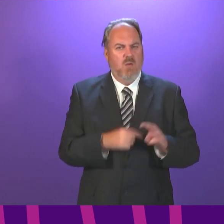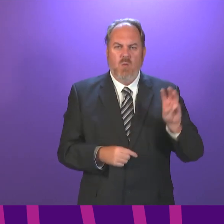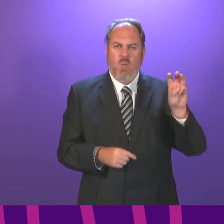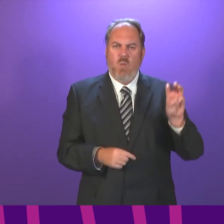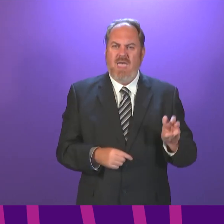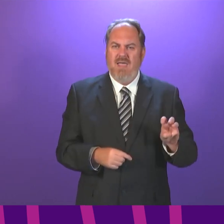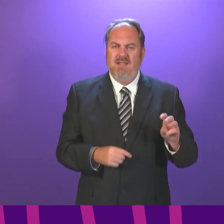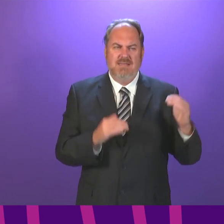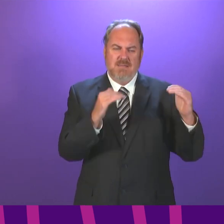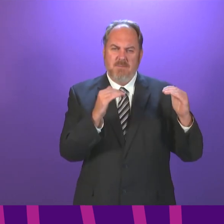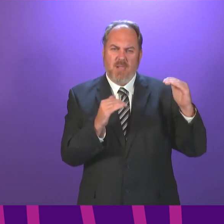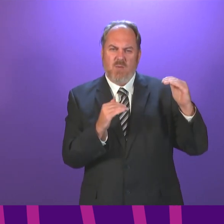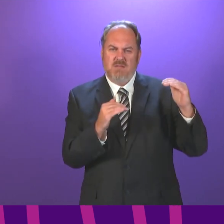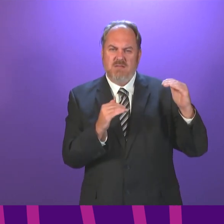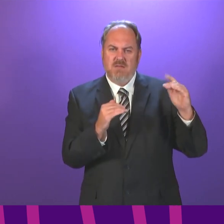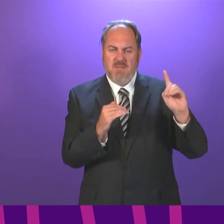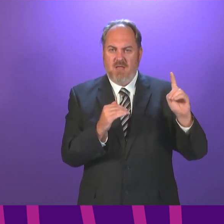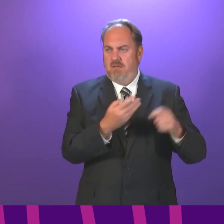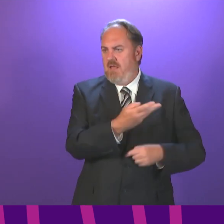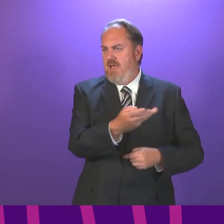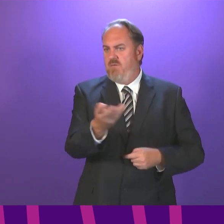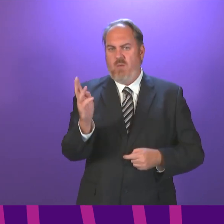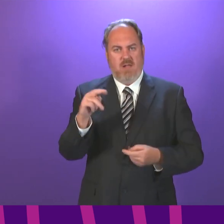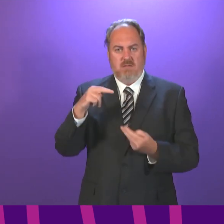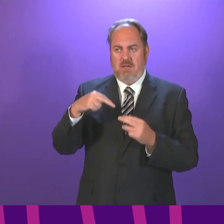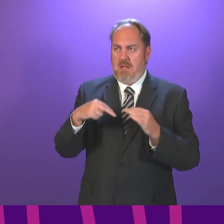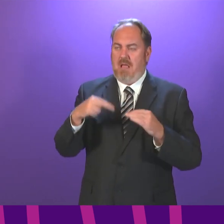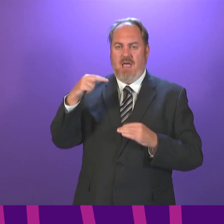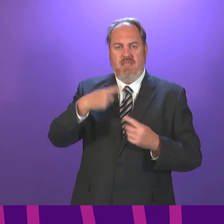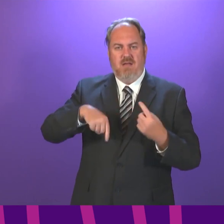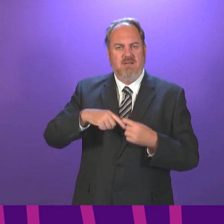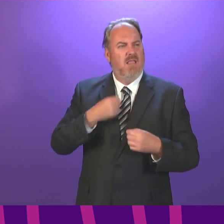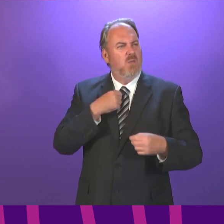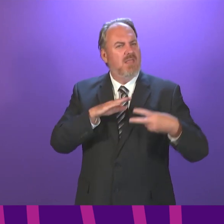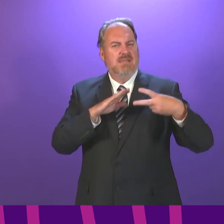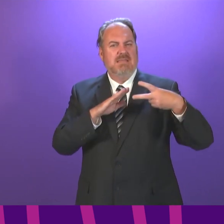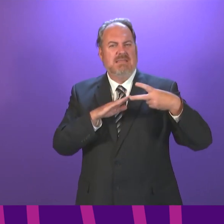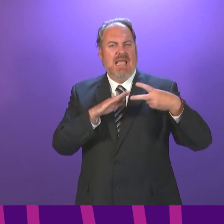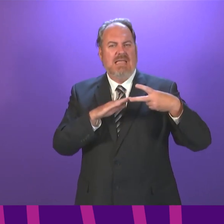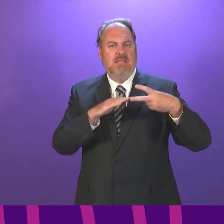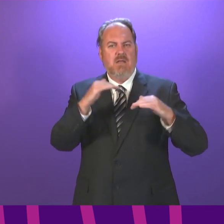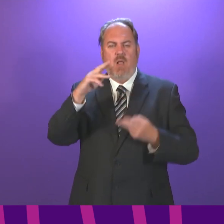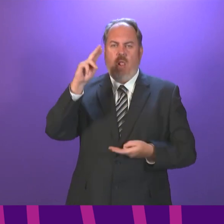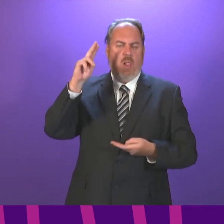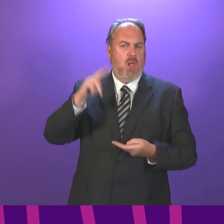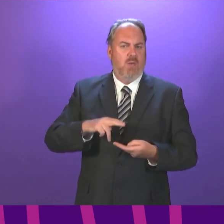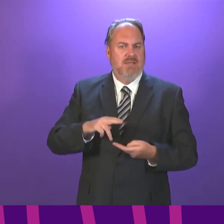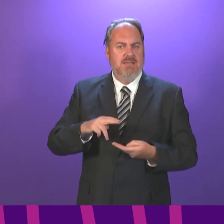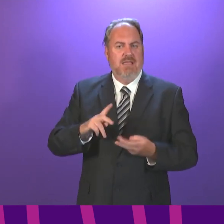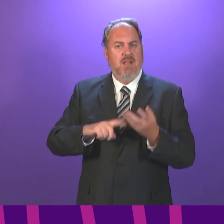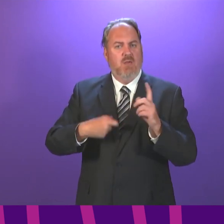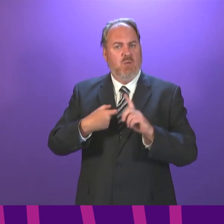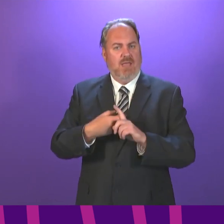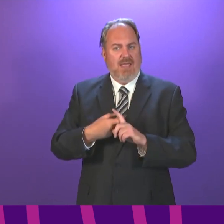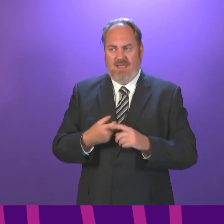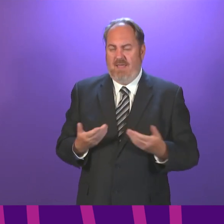just be below us, but we have got the second lowest maybe heading towards the lowest case rate in the UK.